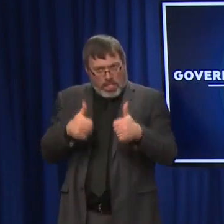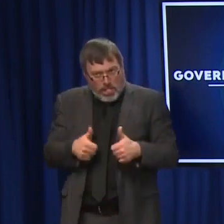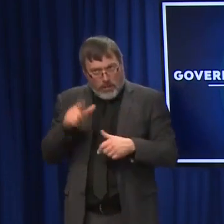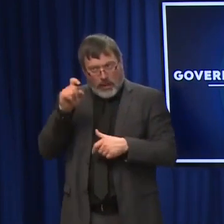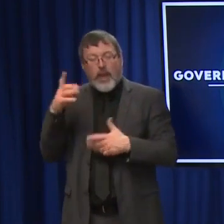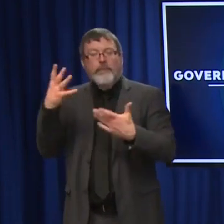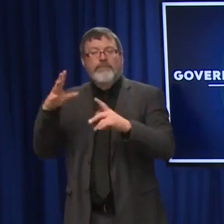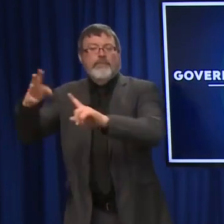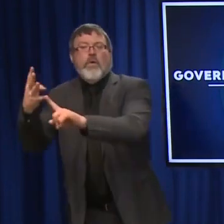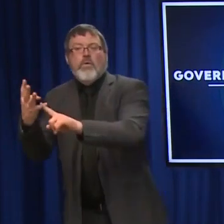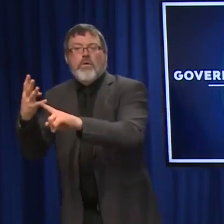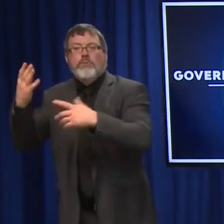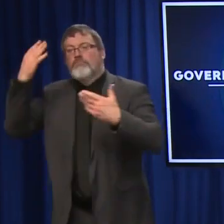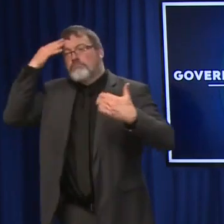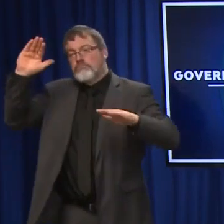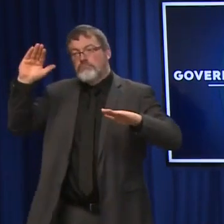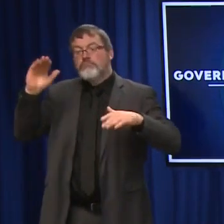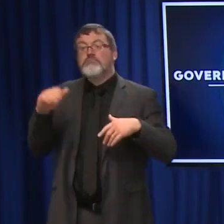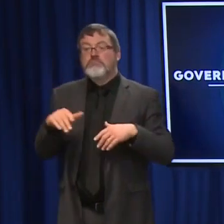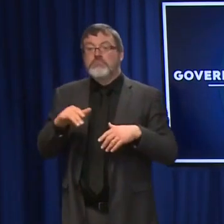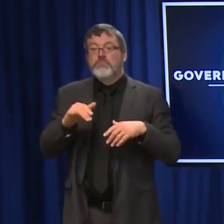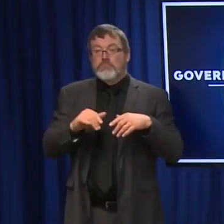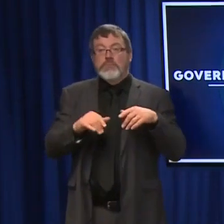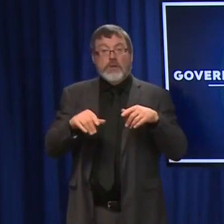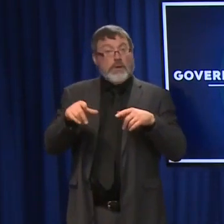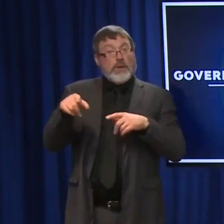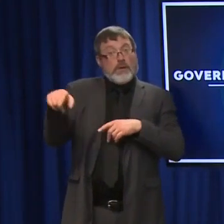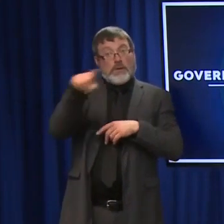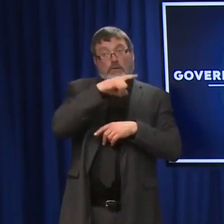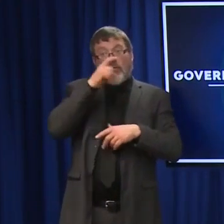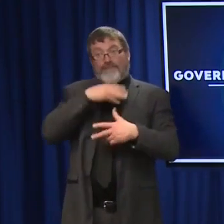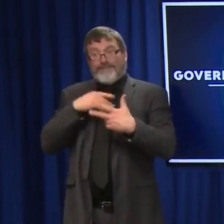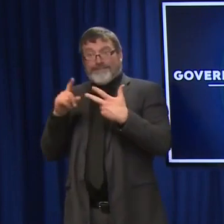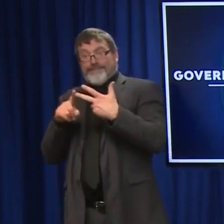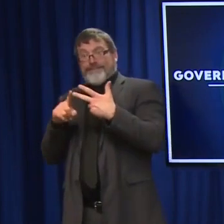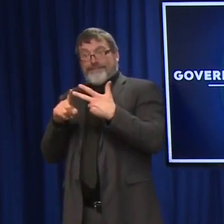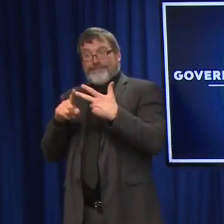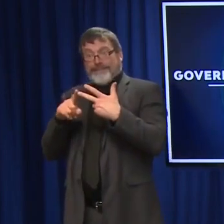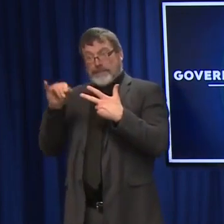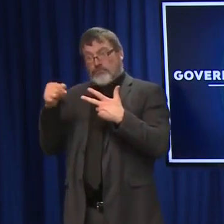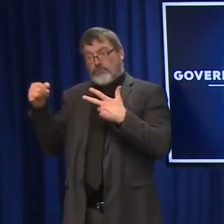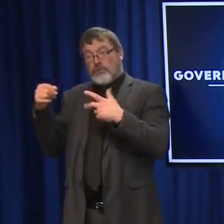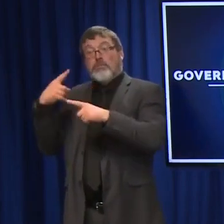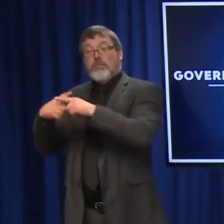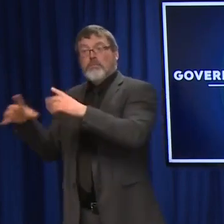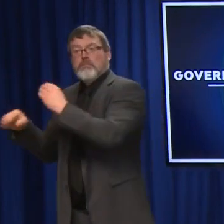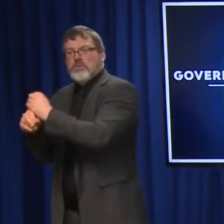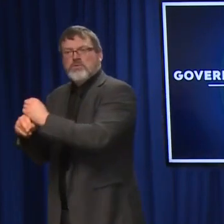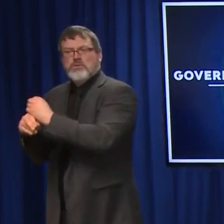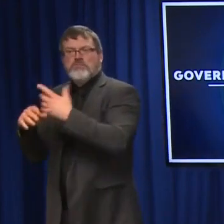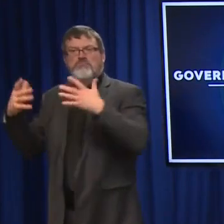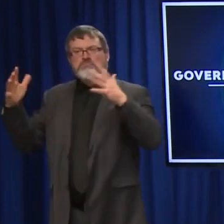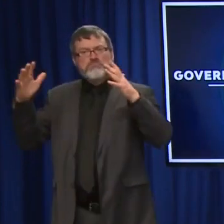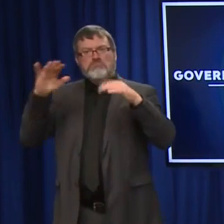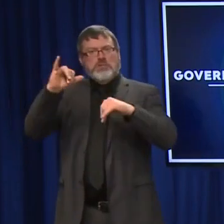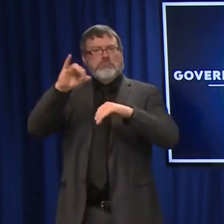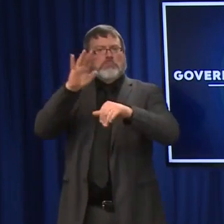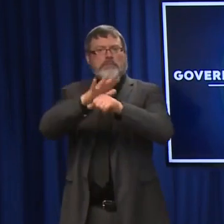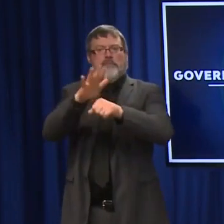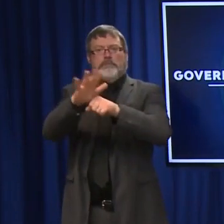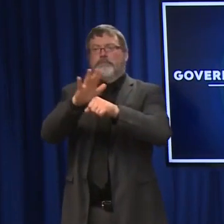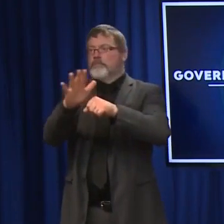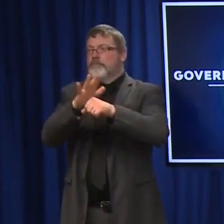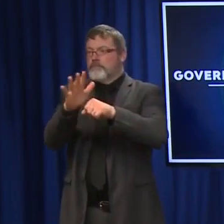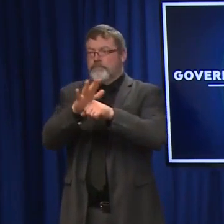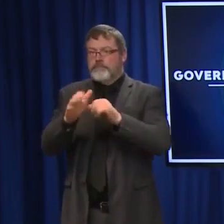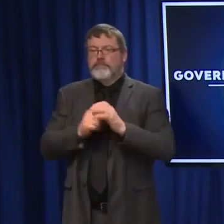the step of getting the booster dose, that's it for now. There's no other doses of the vaccine that are recommended. But I